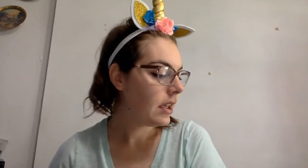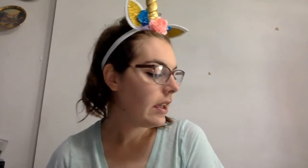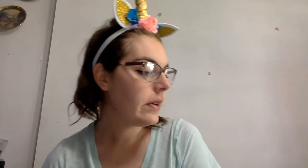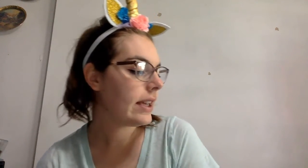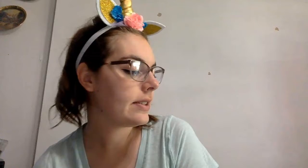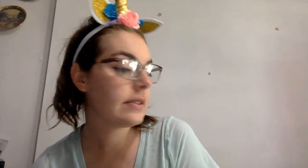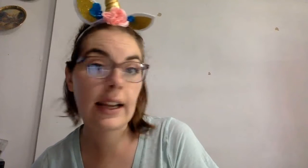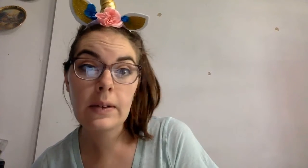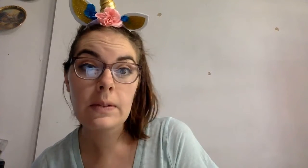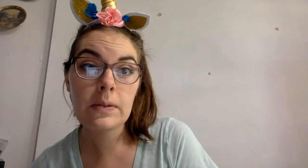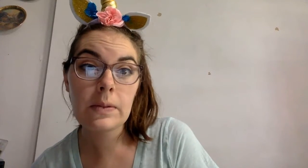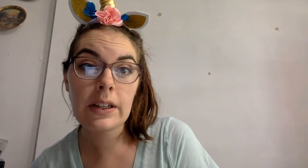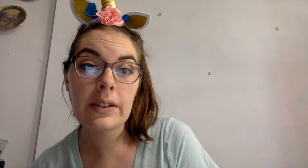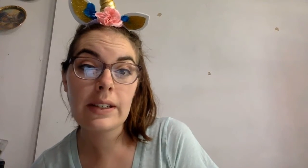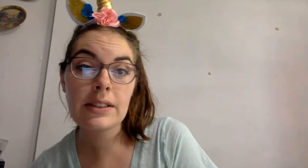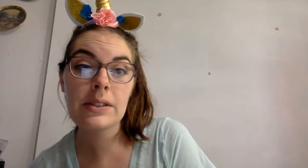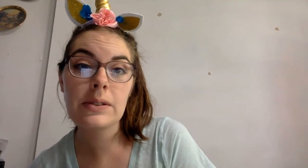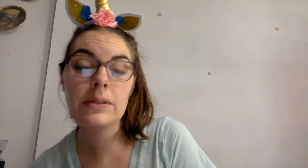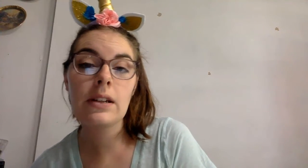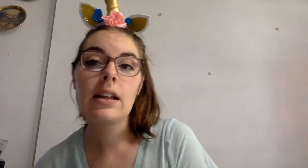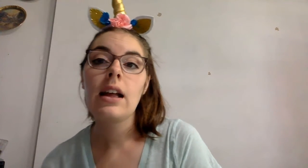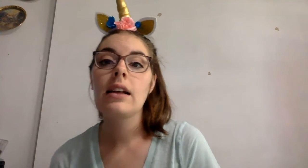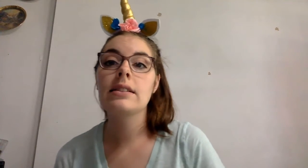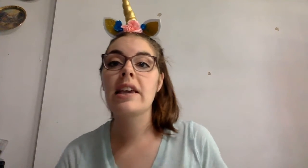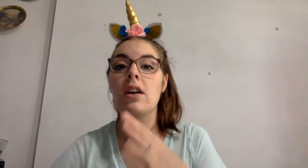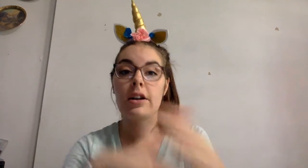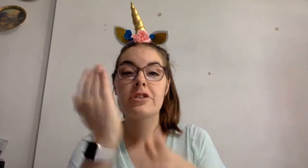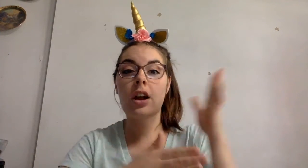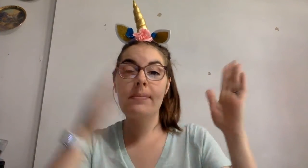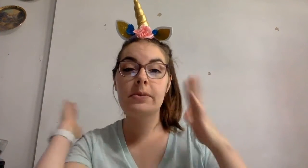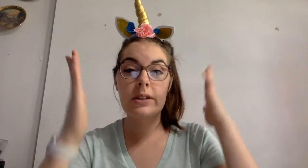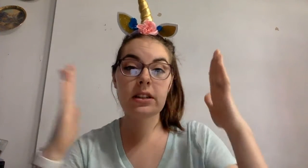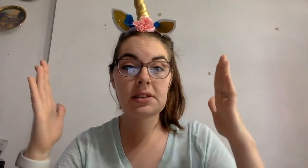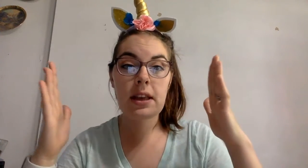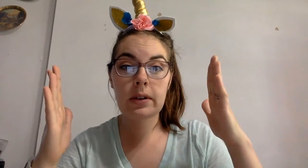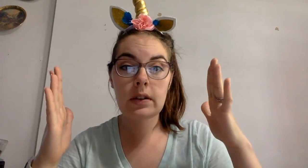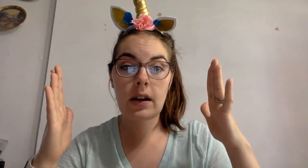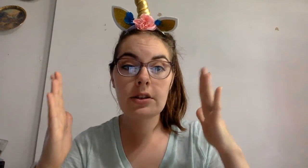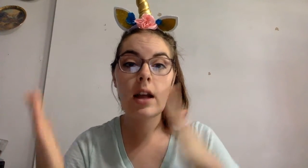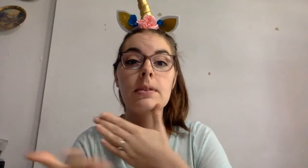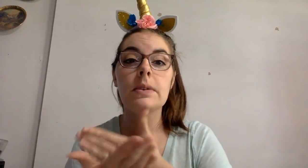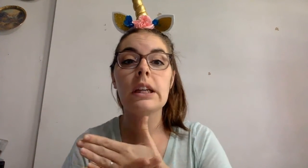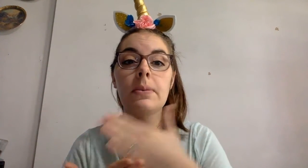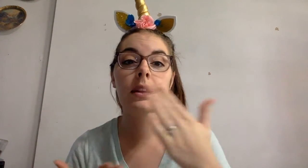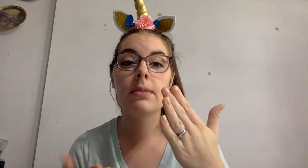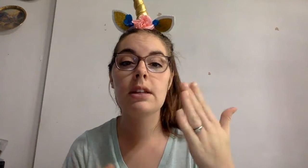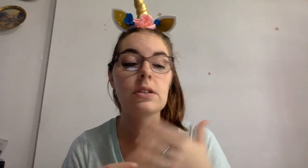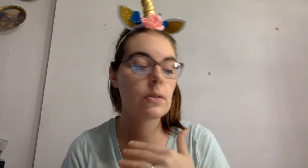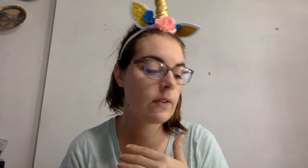Okay, so now we are going to take our chopped words that were karate chopped, and we're going to put them into a